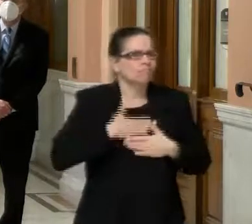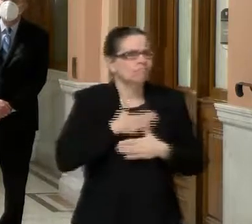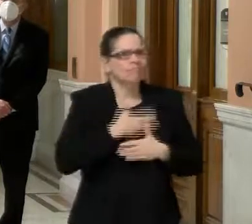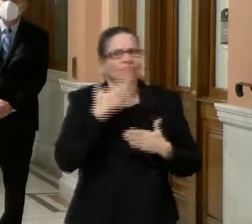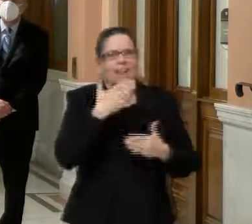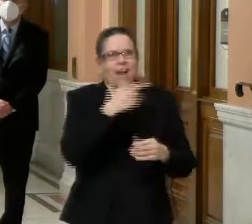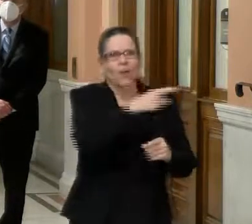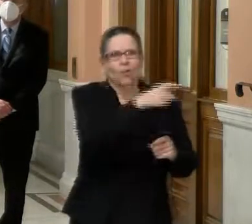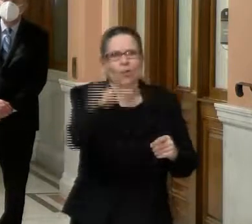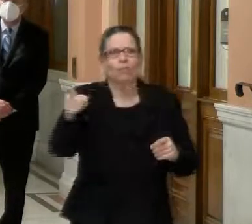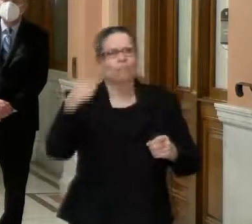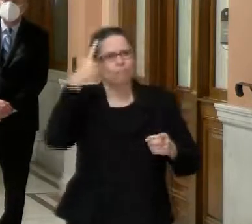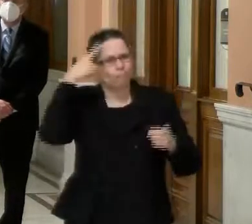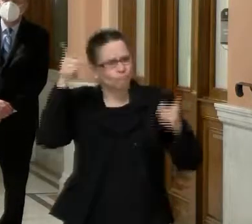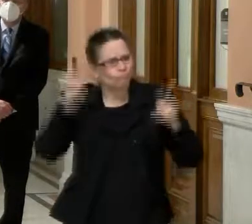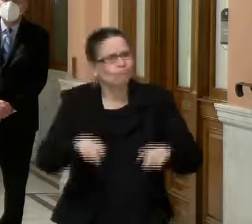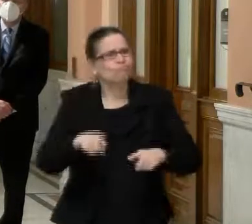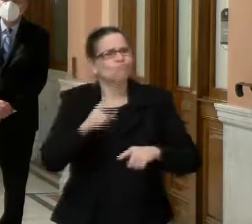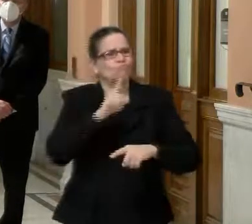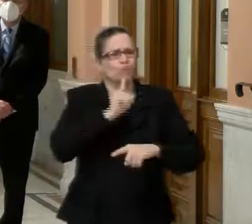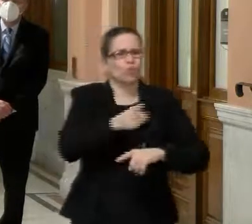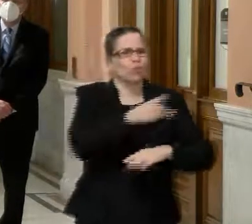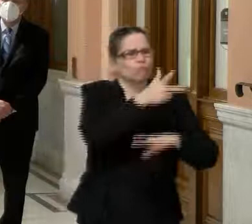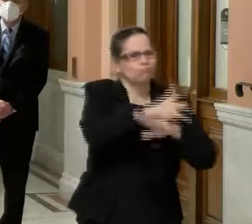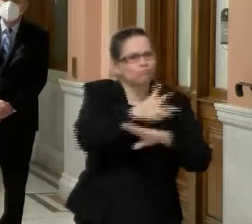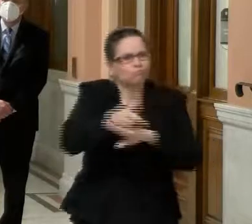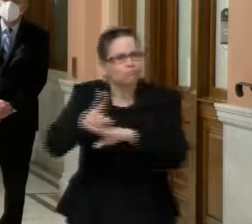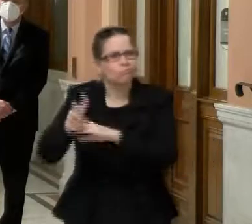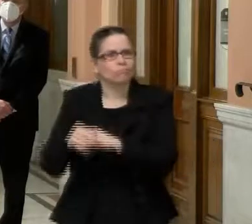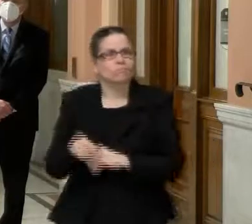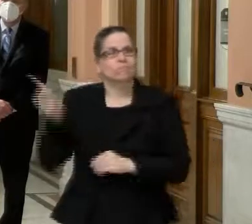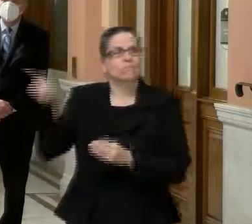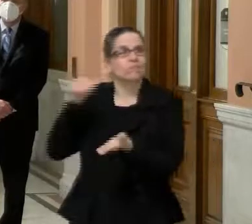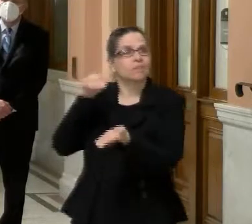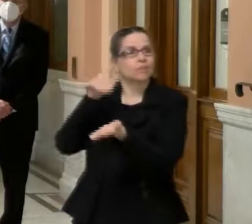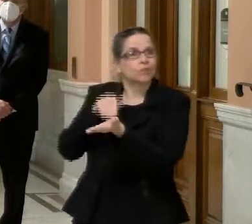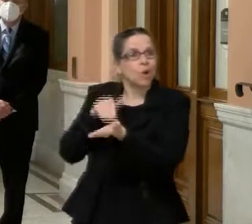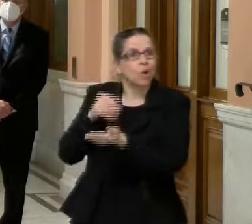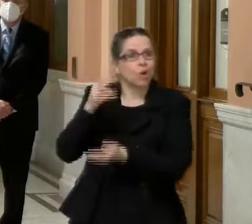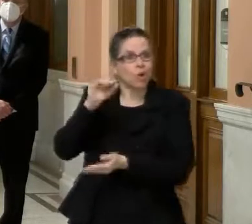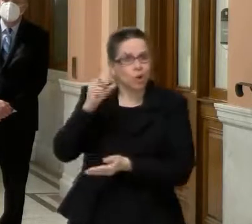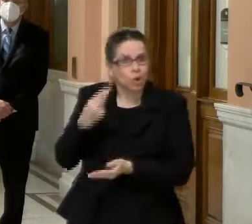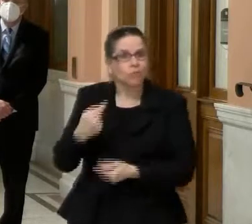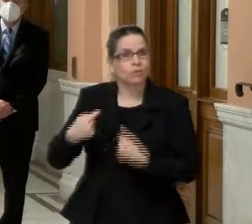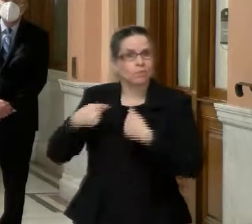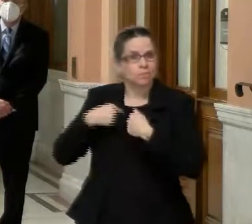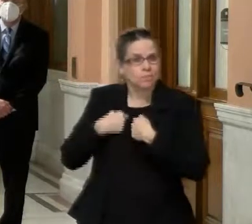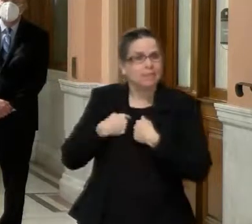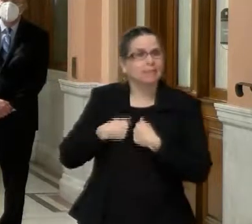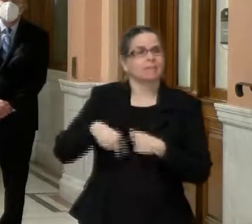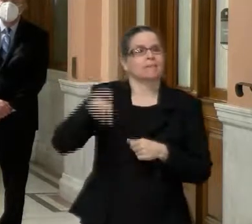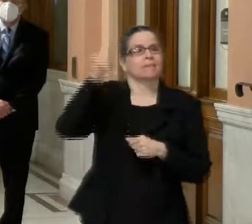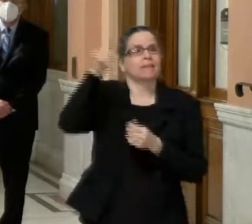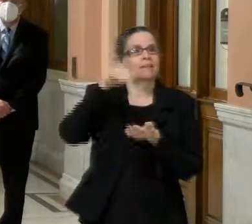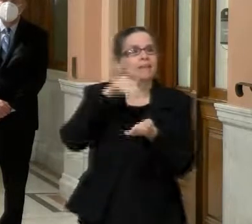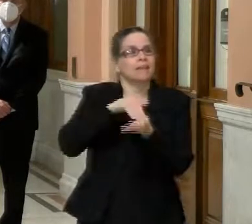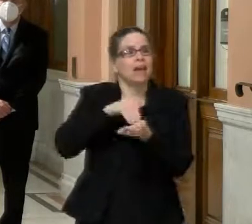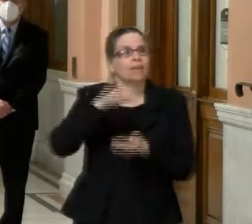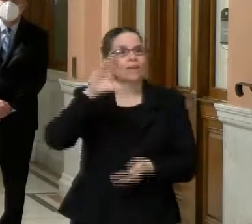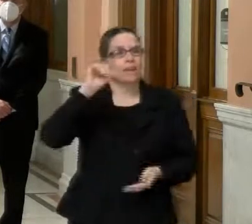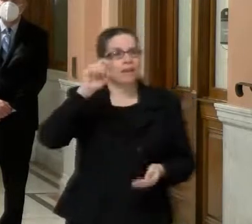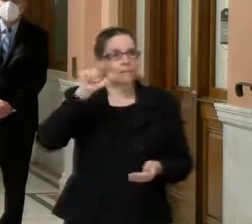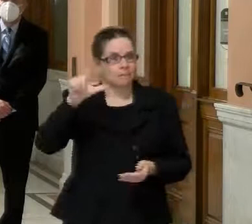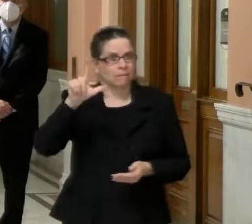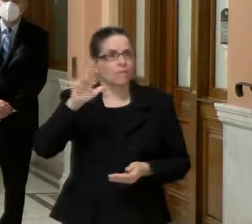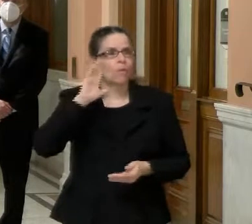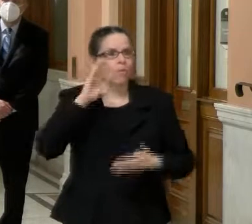agreed to do that. Uh, so Dr. Hirsch, myself, and Dr. Castile, uh, next Thursday, January 28th,